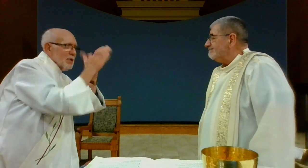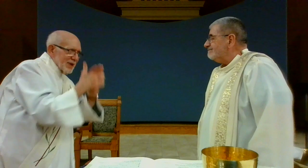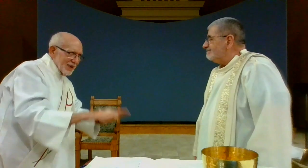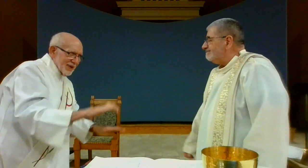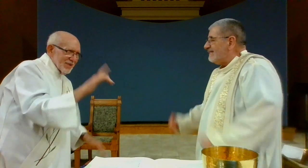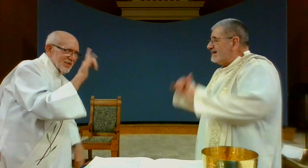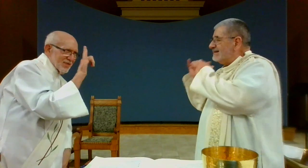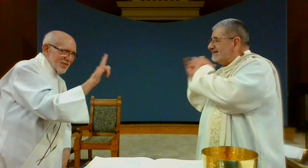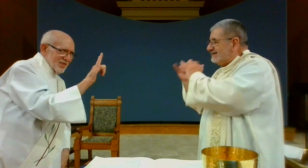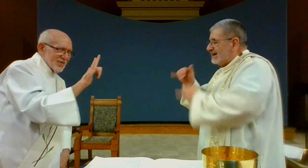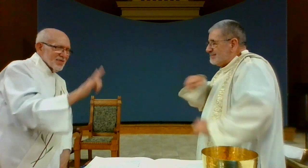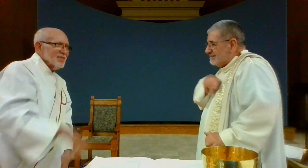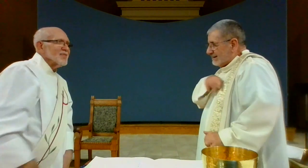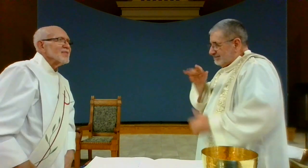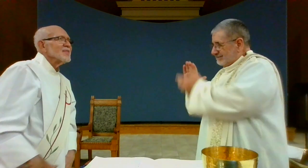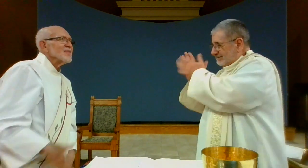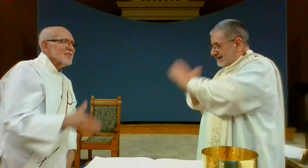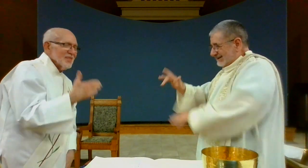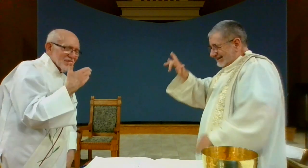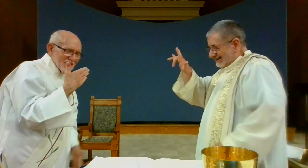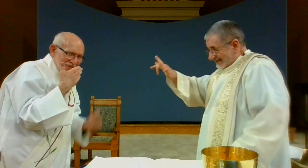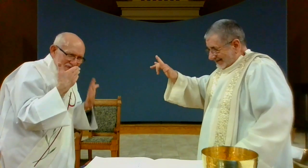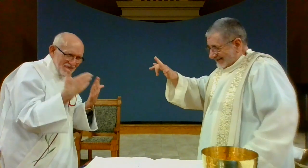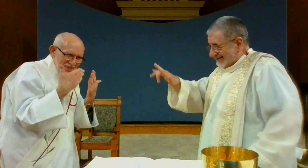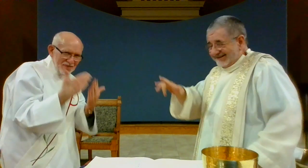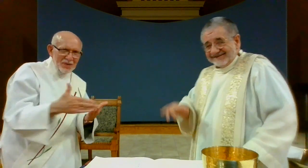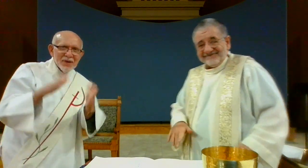Ray, peace. I love you. Same to you, Pat. Peace. I love you.